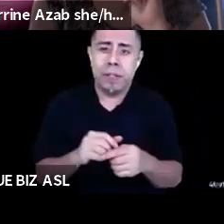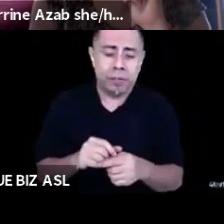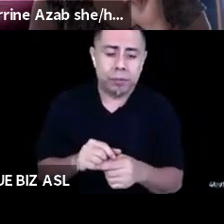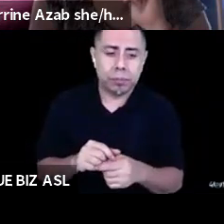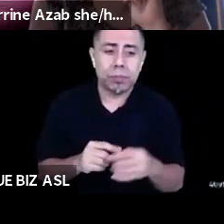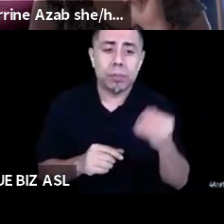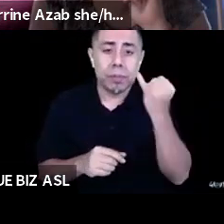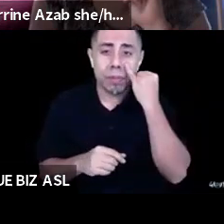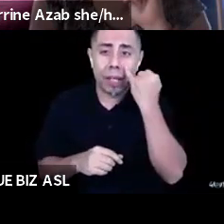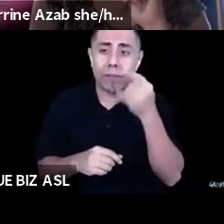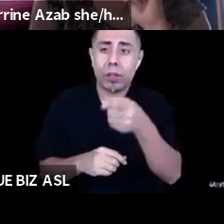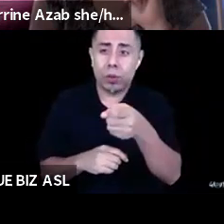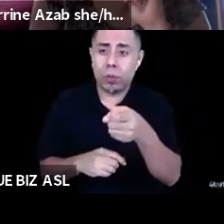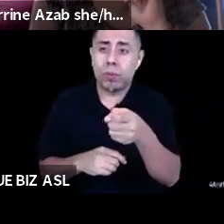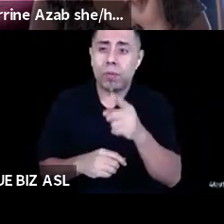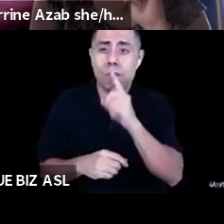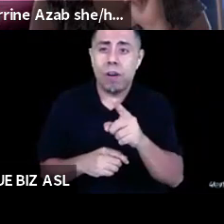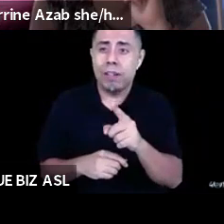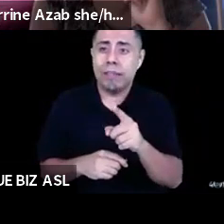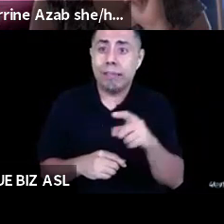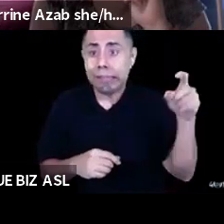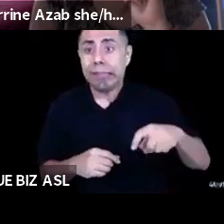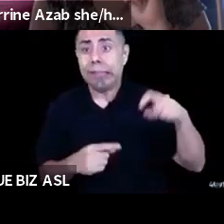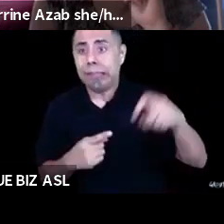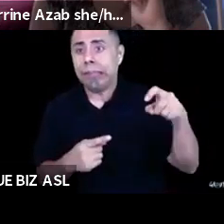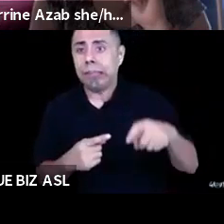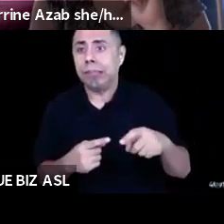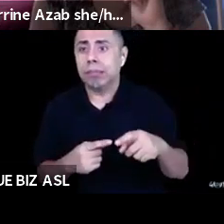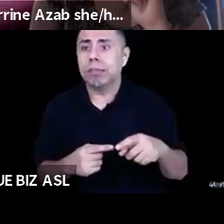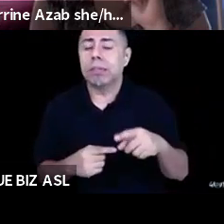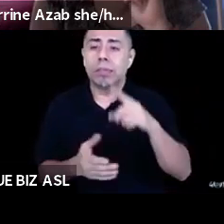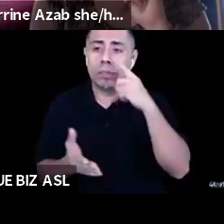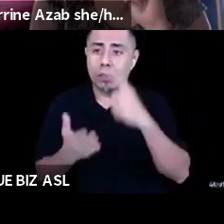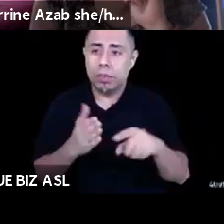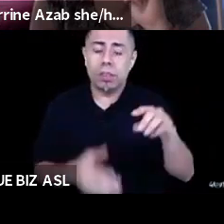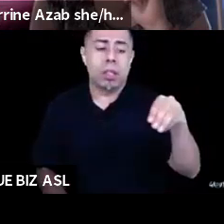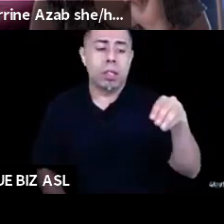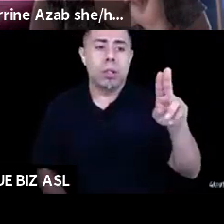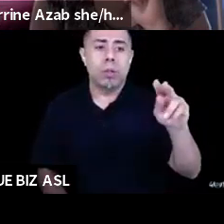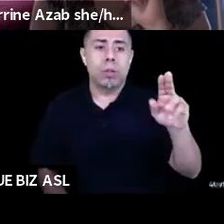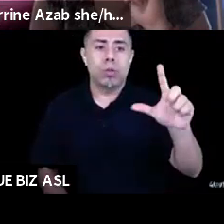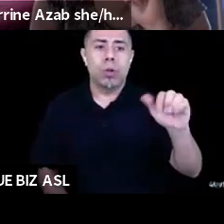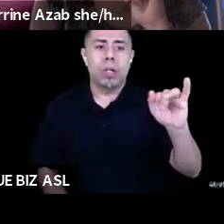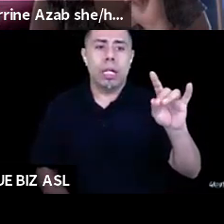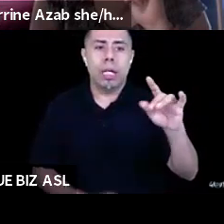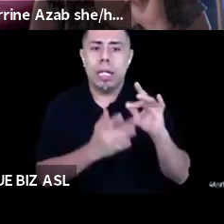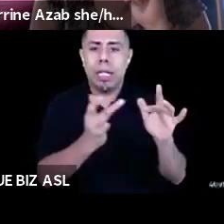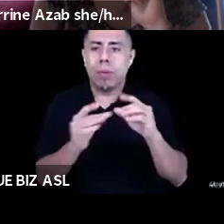if you are like having real needs, you might look into like mutual aid networks that are in your geographic region. Cause,